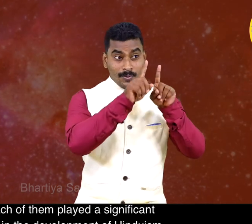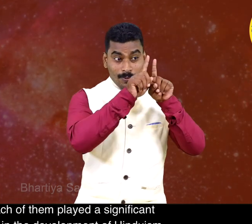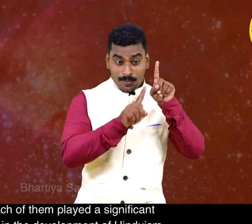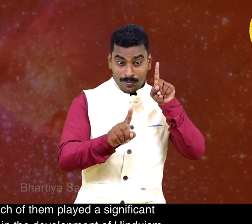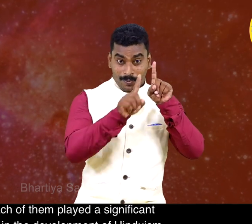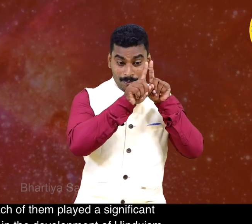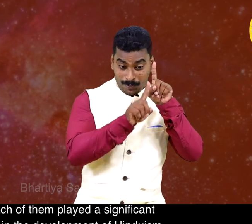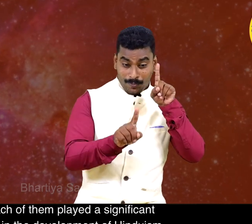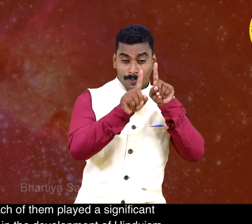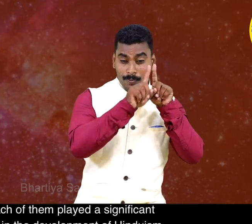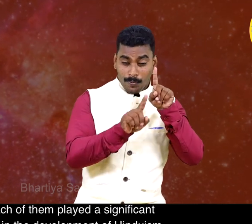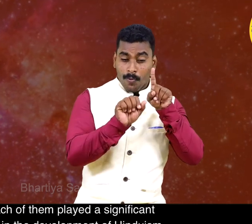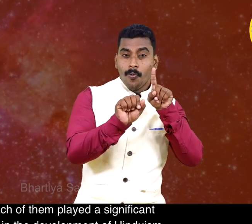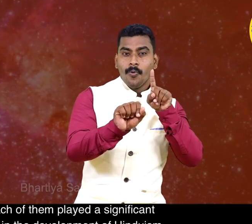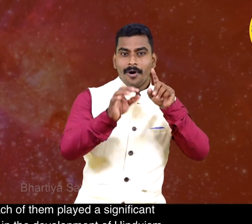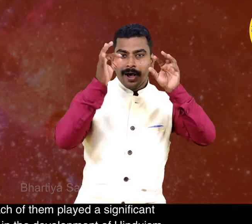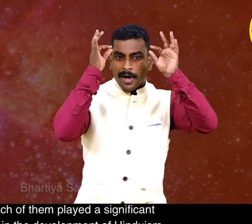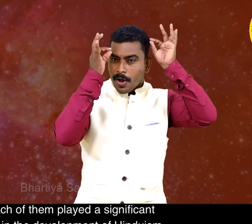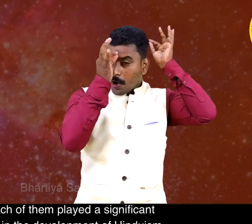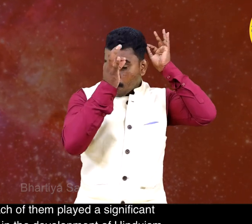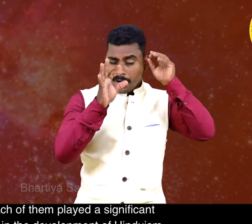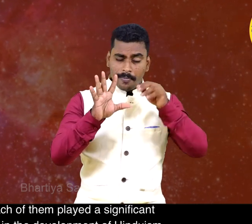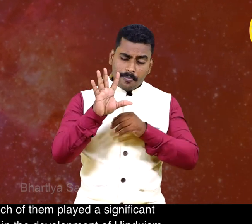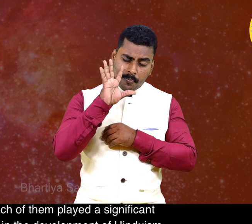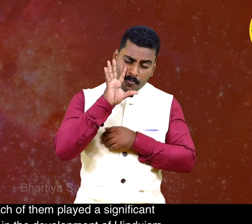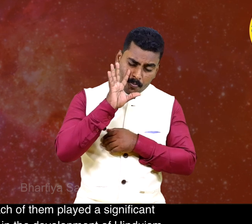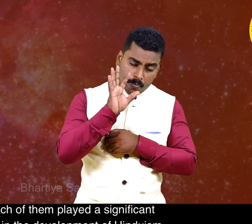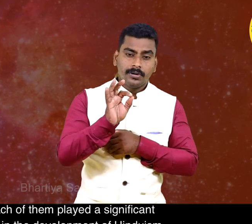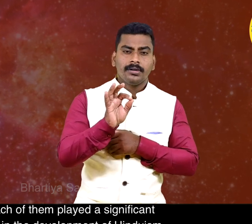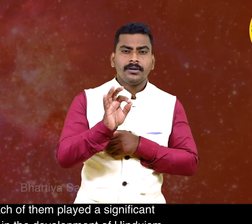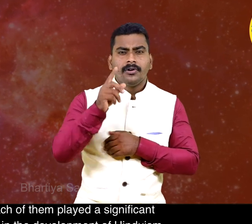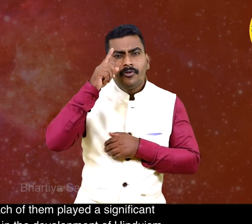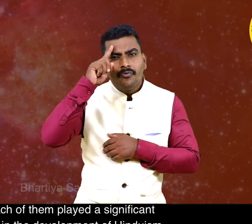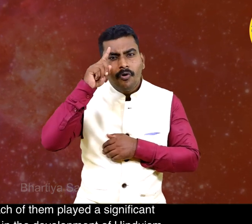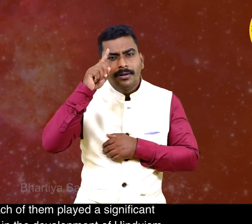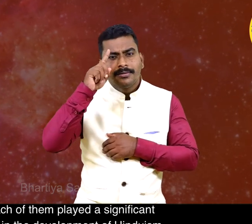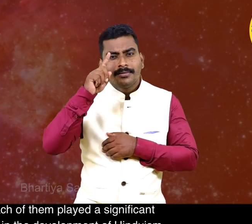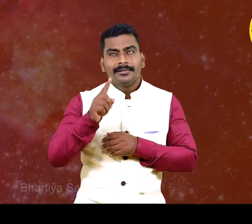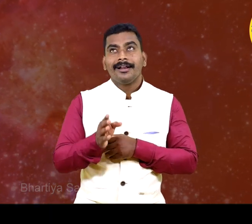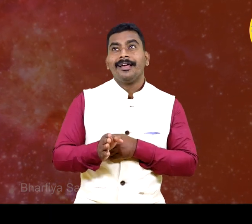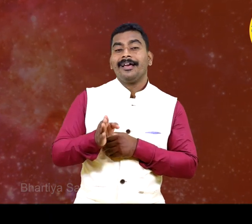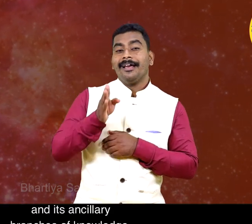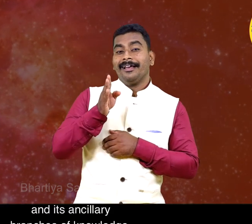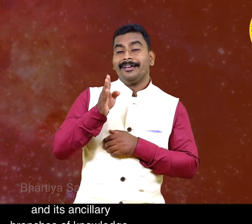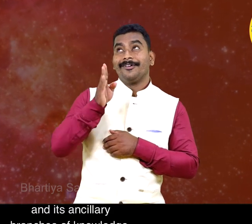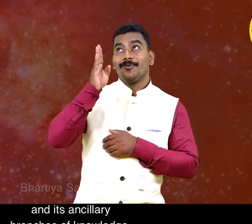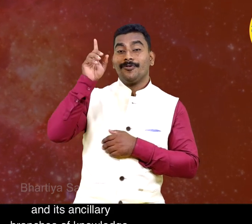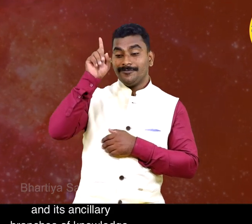played a significant role in the development of Hinduism and its